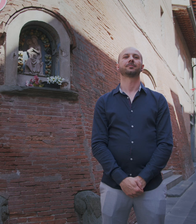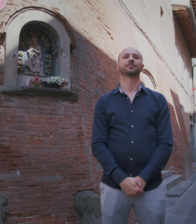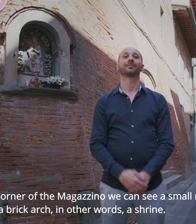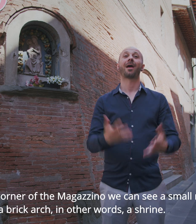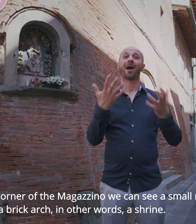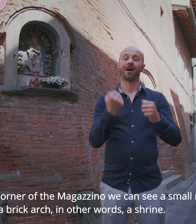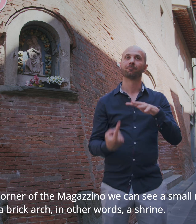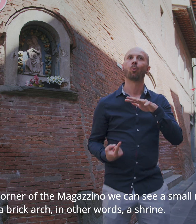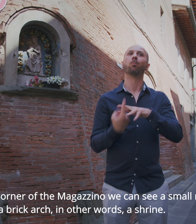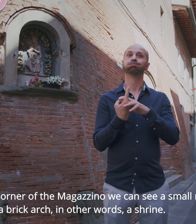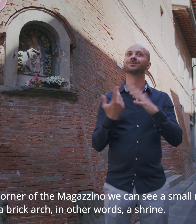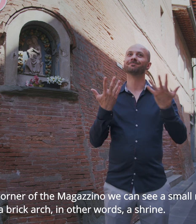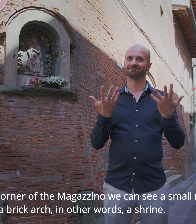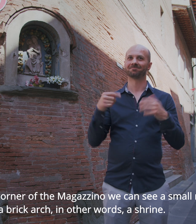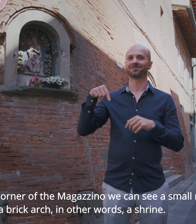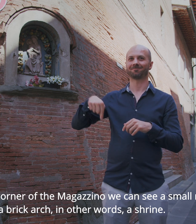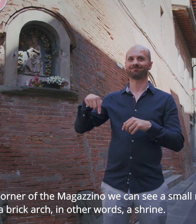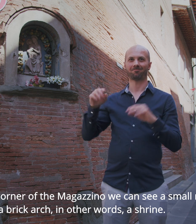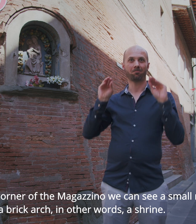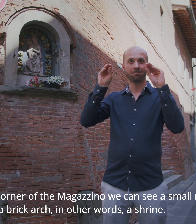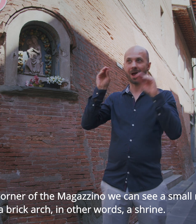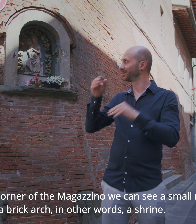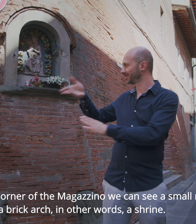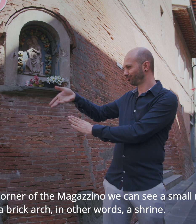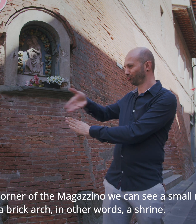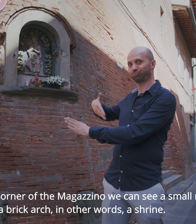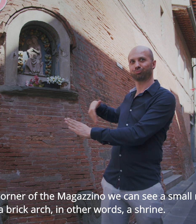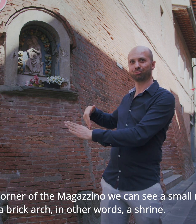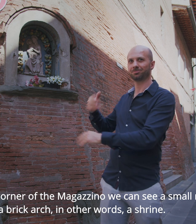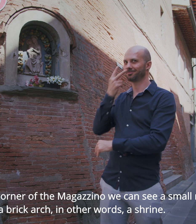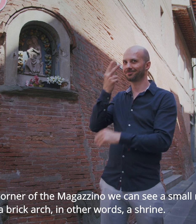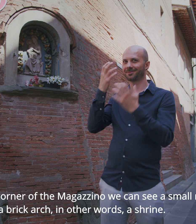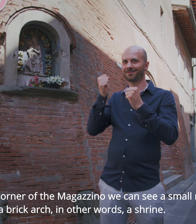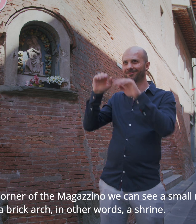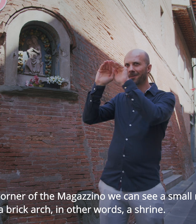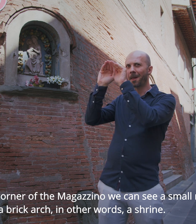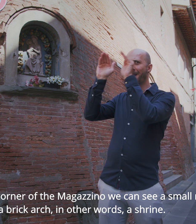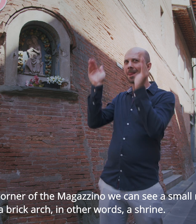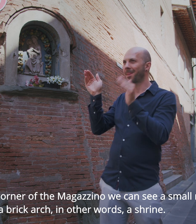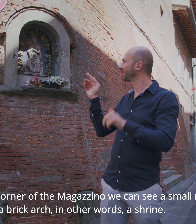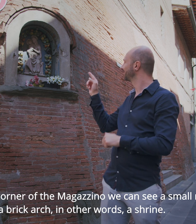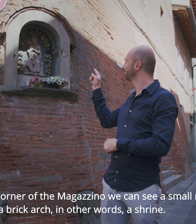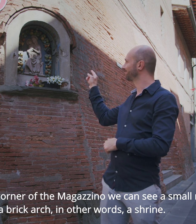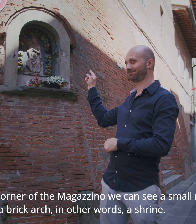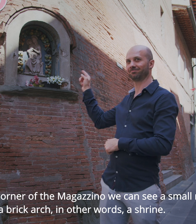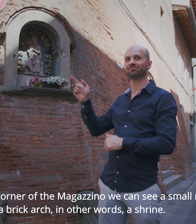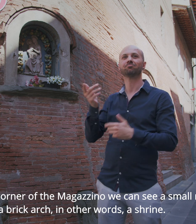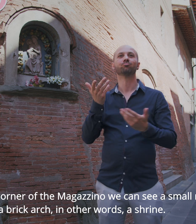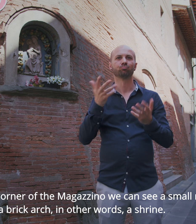Fun fact! On one corner of the Magazzino, we can see a small niche with a brick arch. In other words, a shrine.